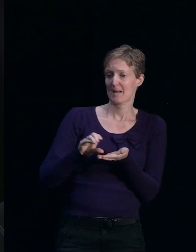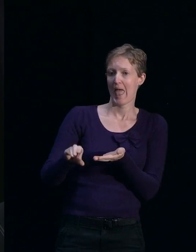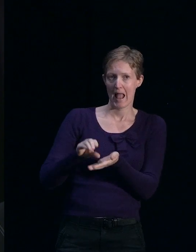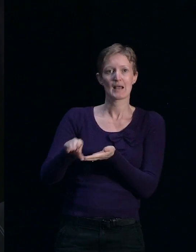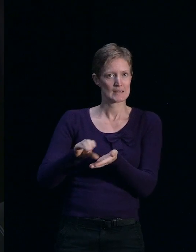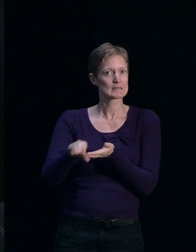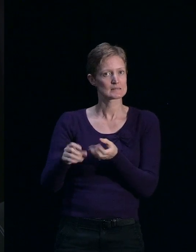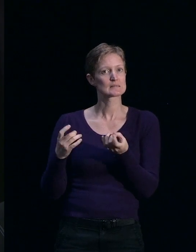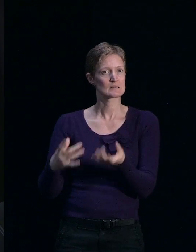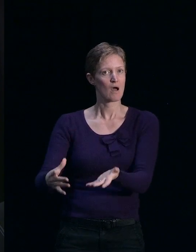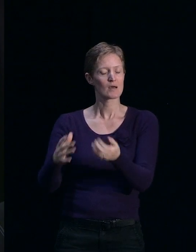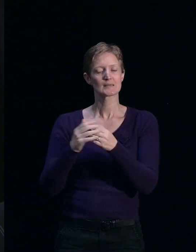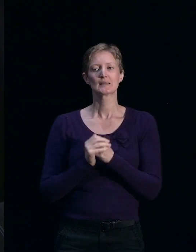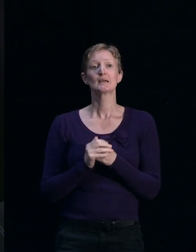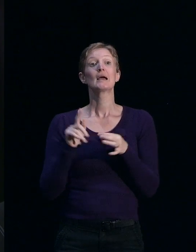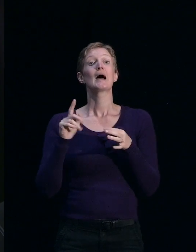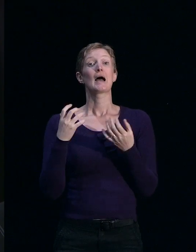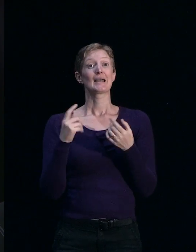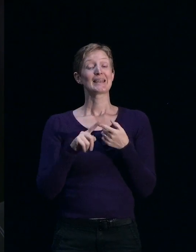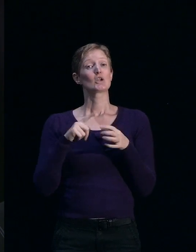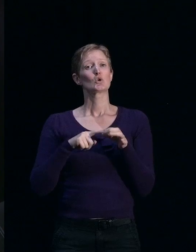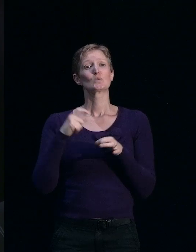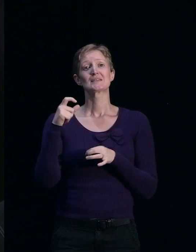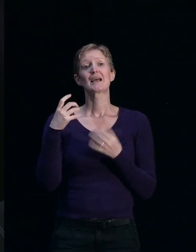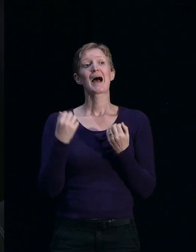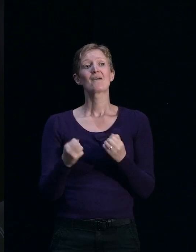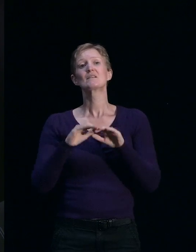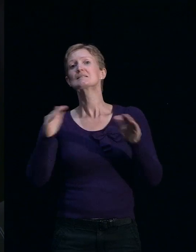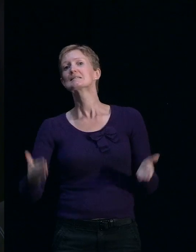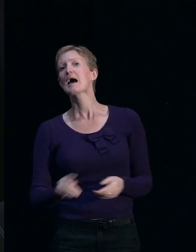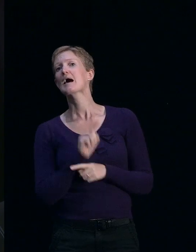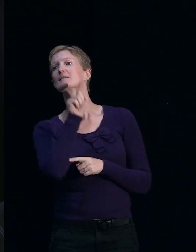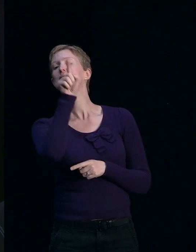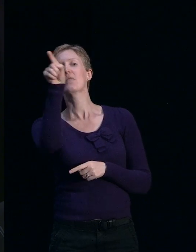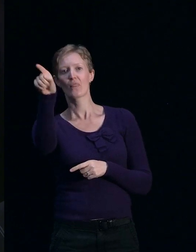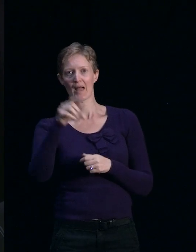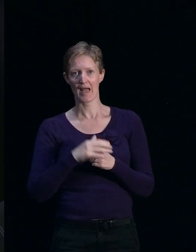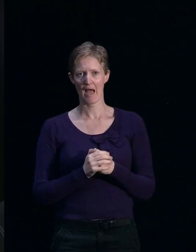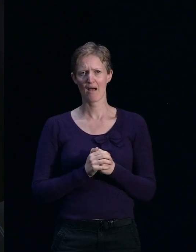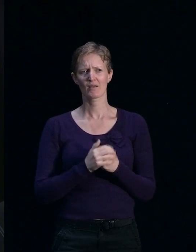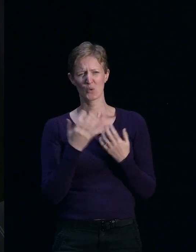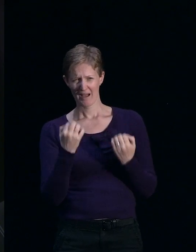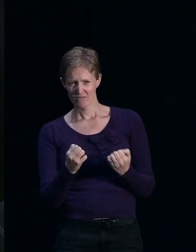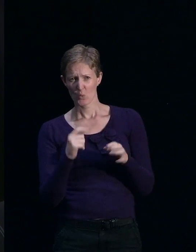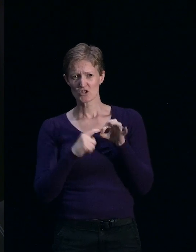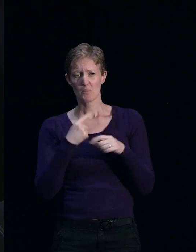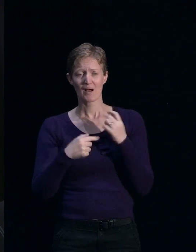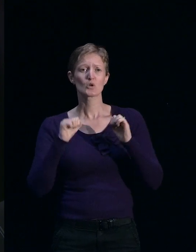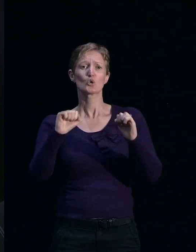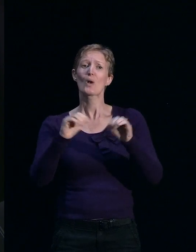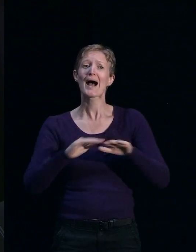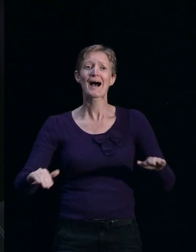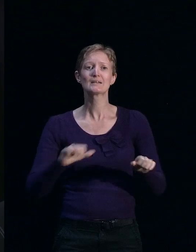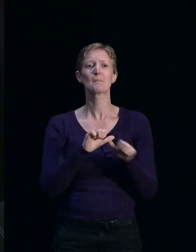The EQC stand is here just down this aisle and if you have a specific question about land, it would probably be good to go there and ask them.